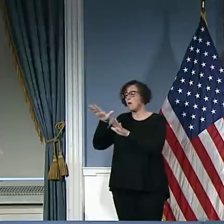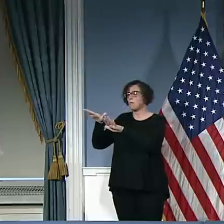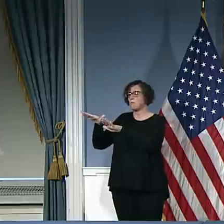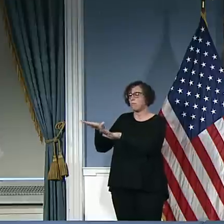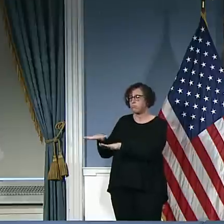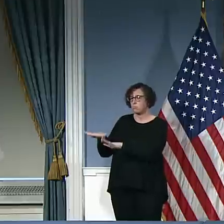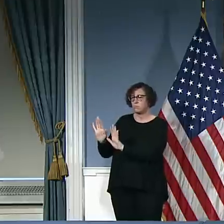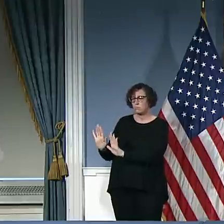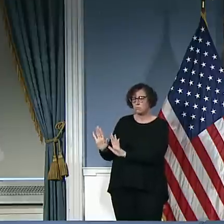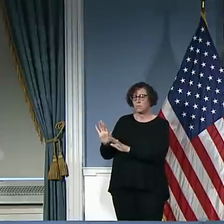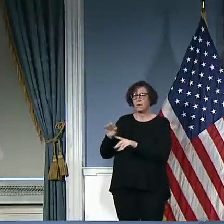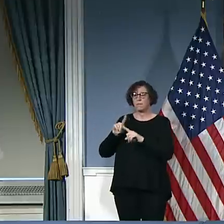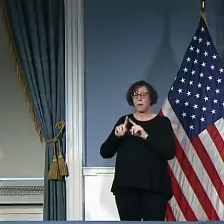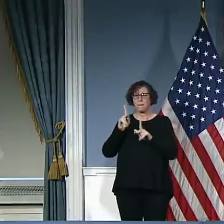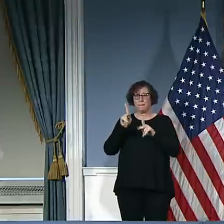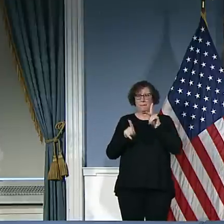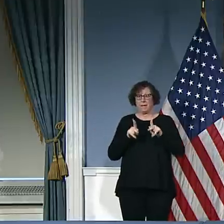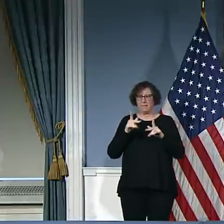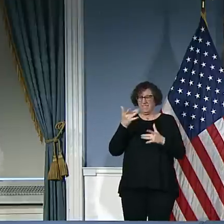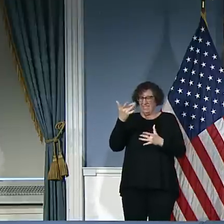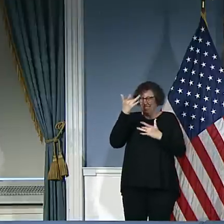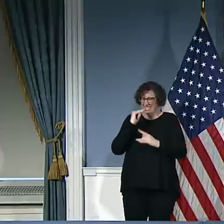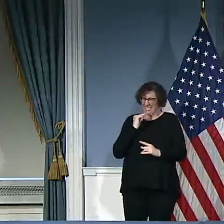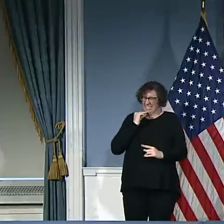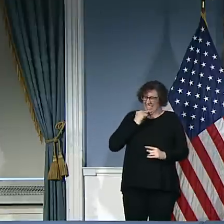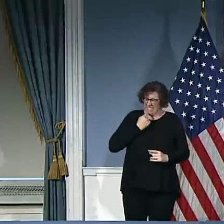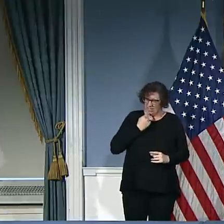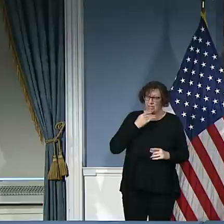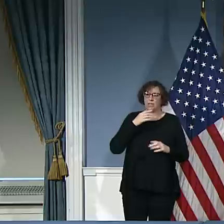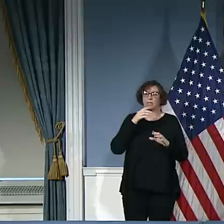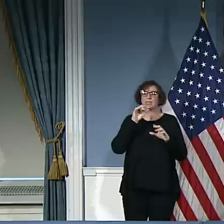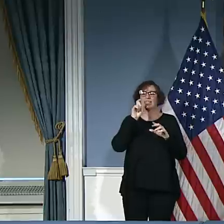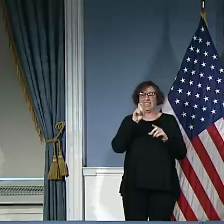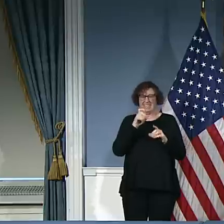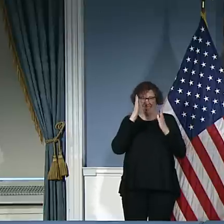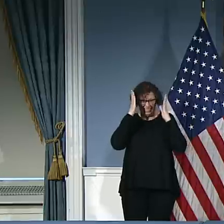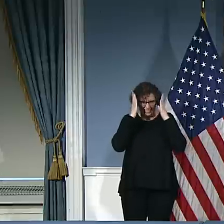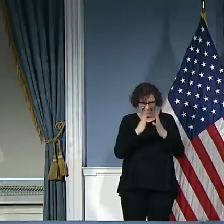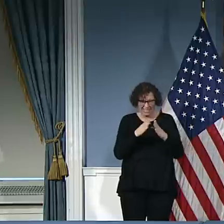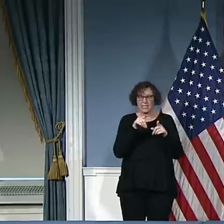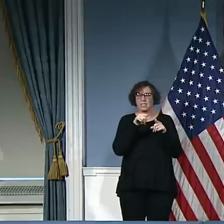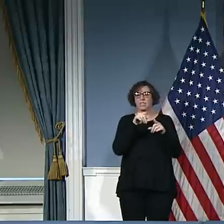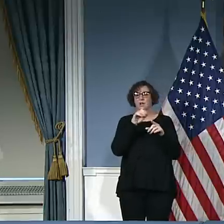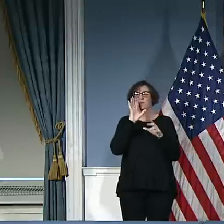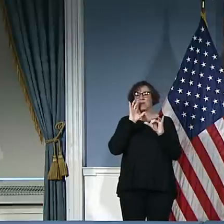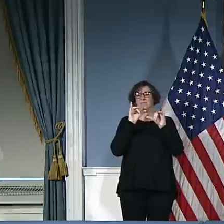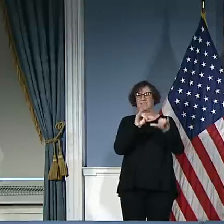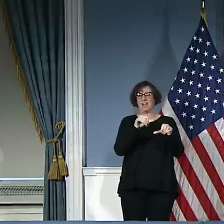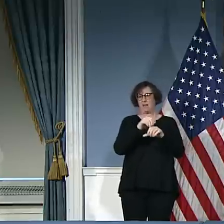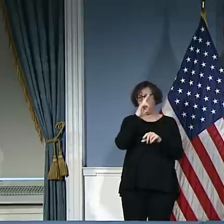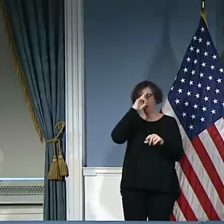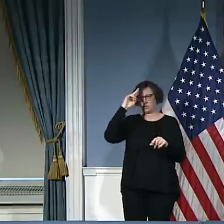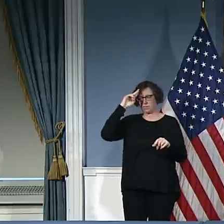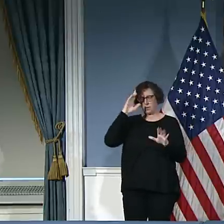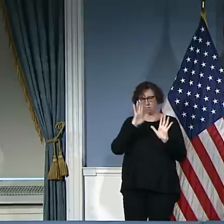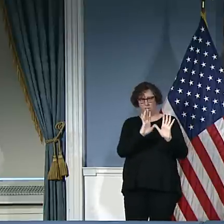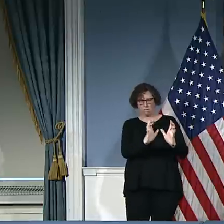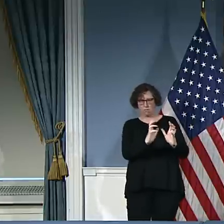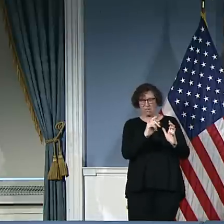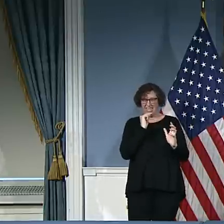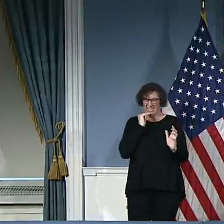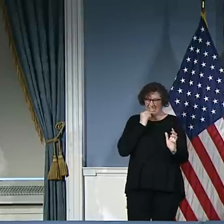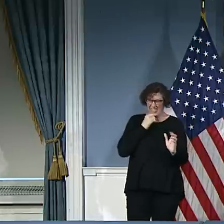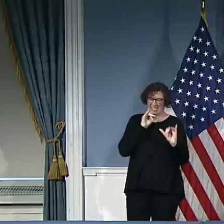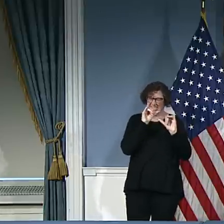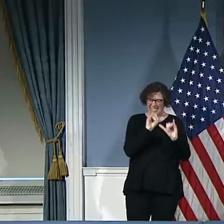we are anticipating a large influx of thousands of patients who have COVID and